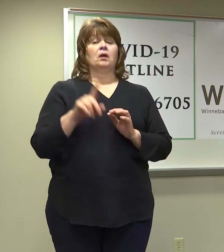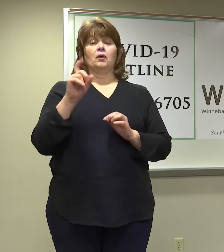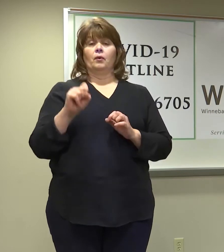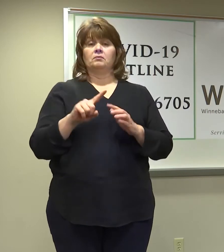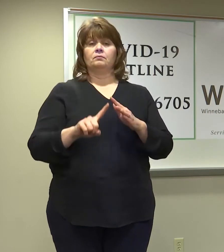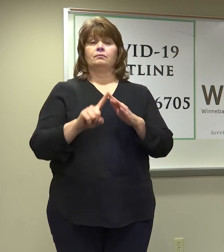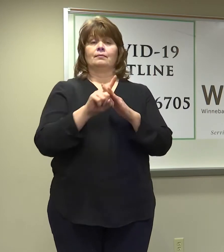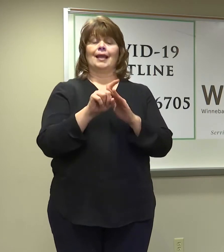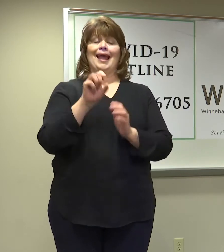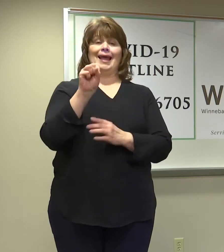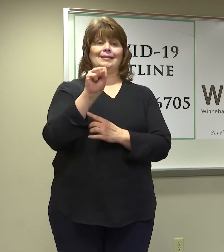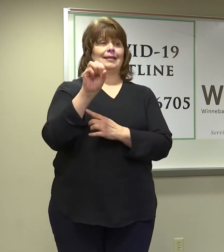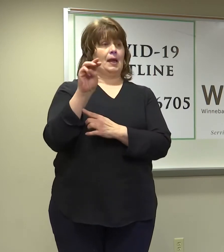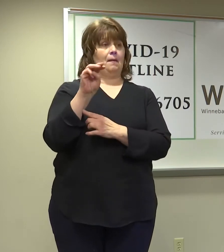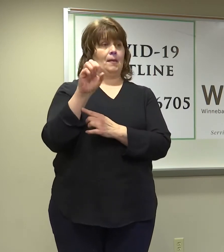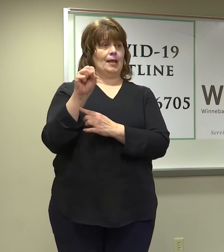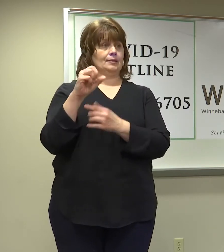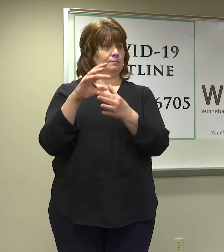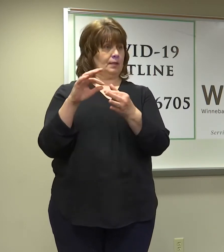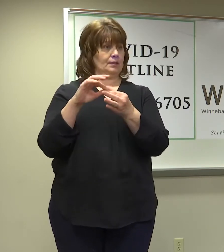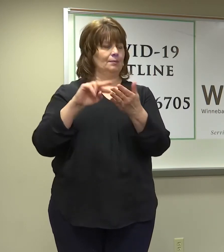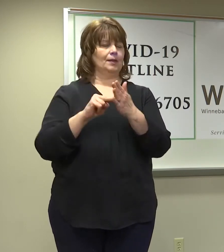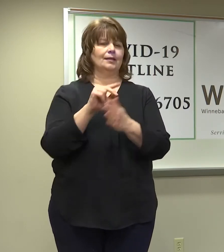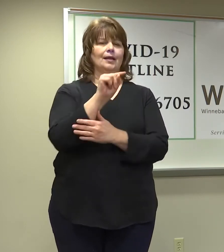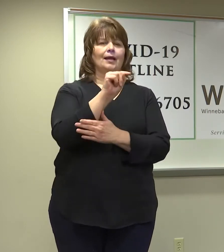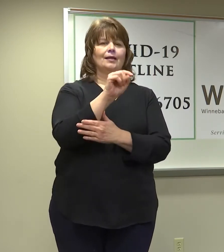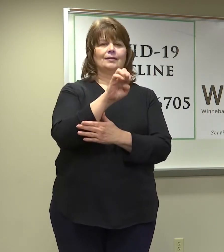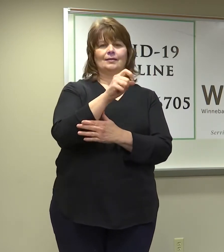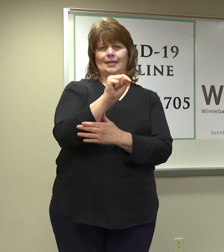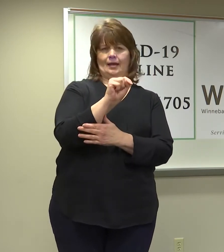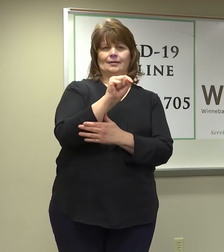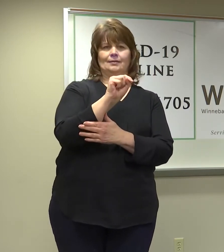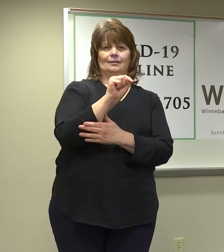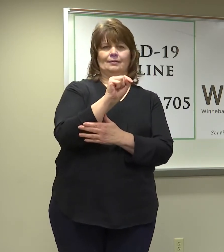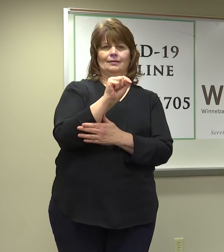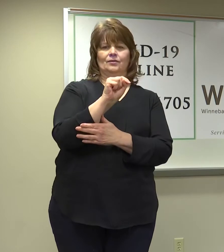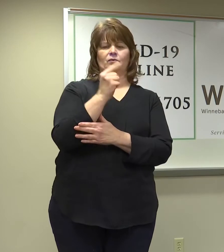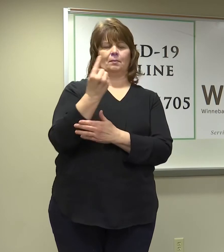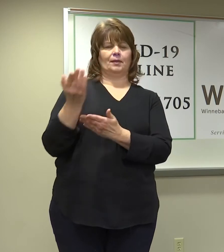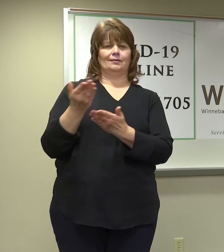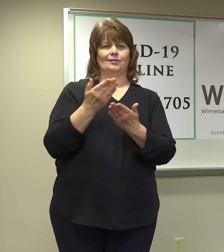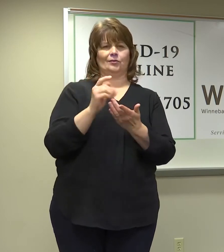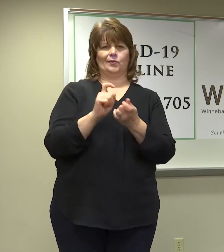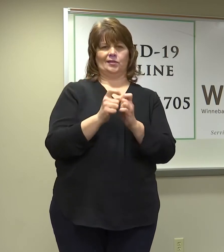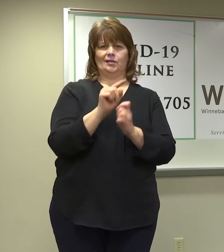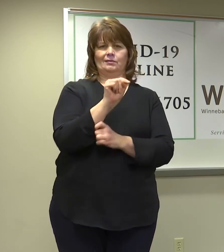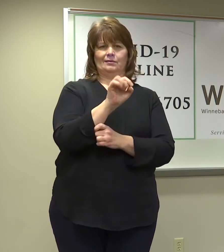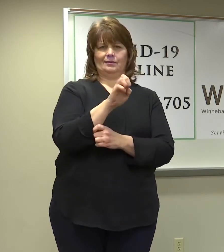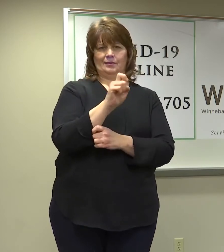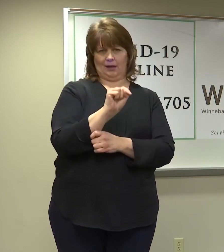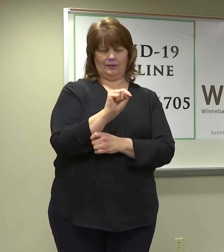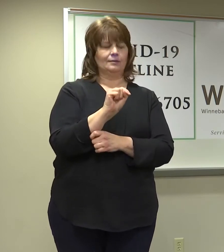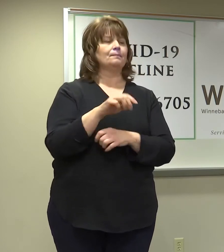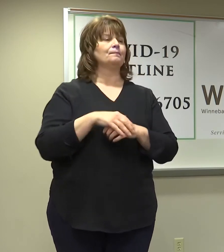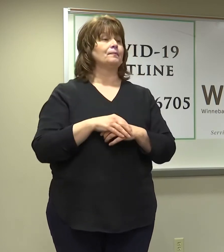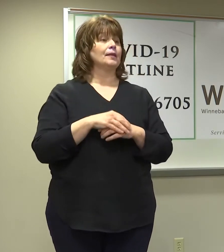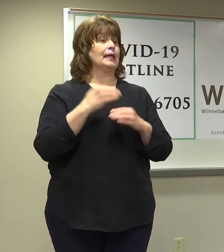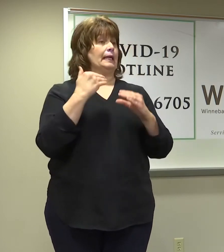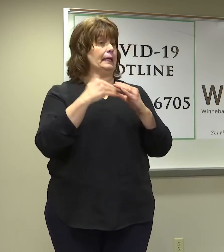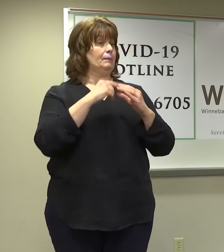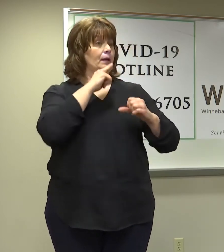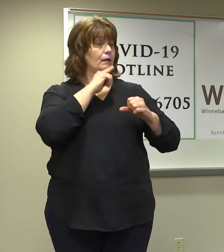messaging, that's text messaging for Lingo. We'll put that, we got a suggestion from someone. And email